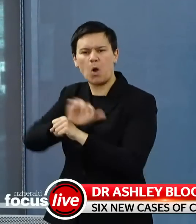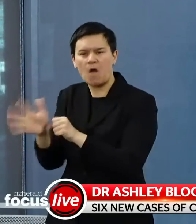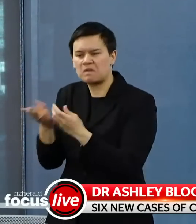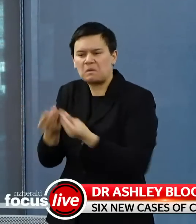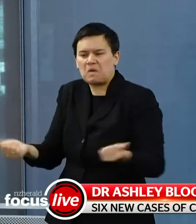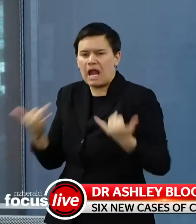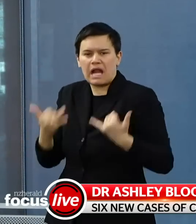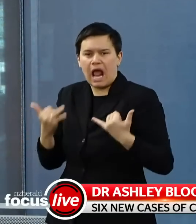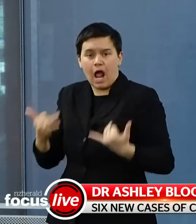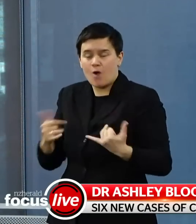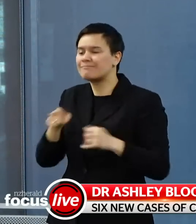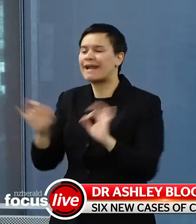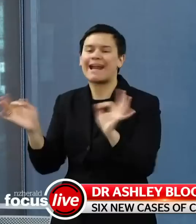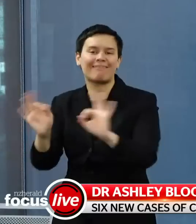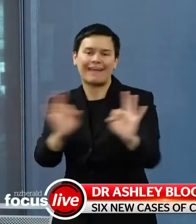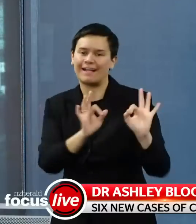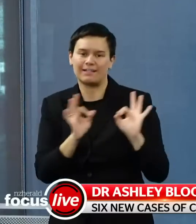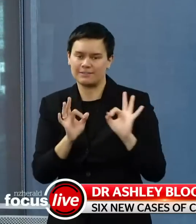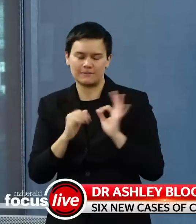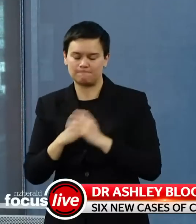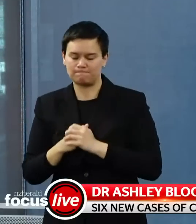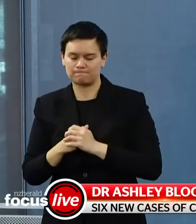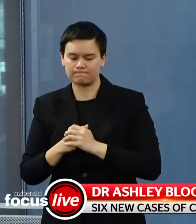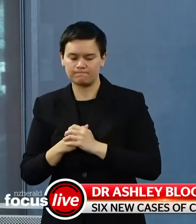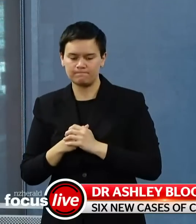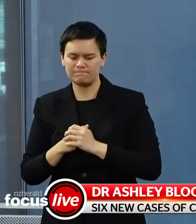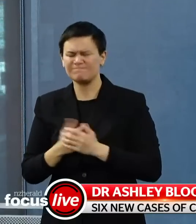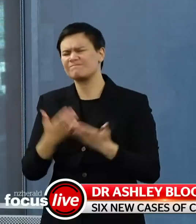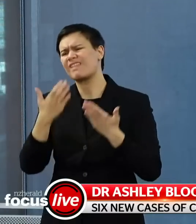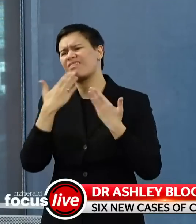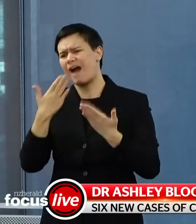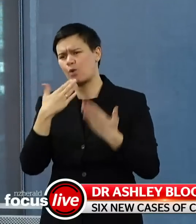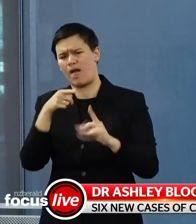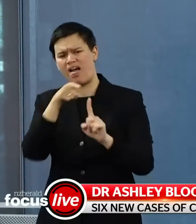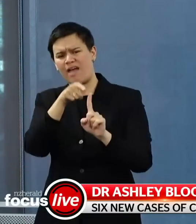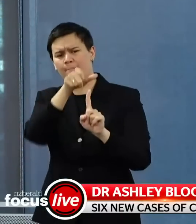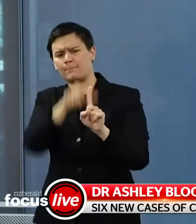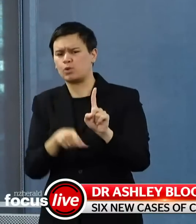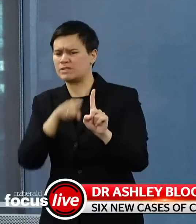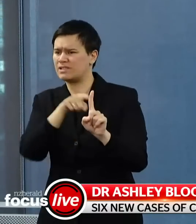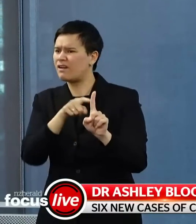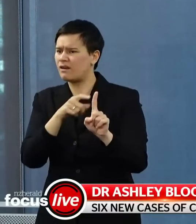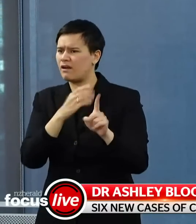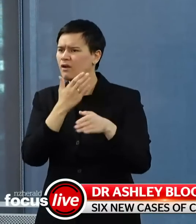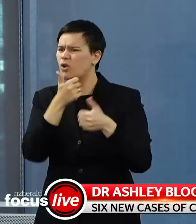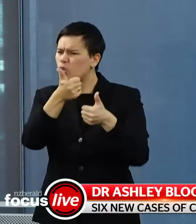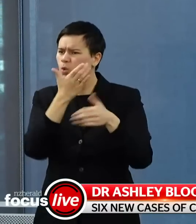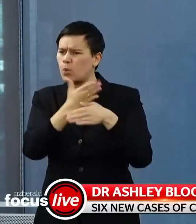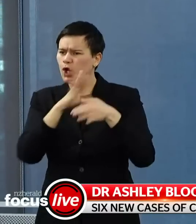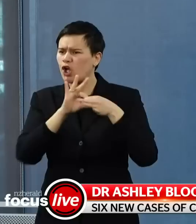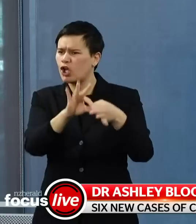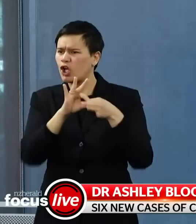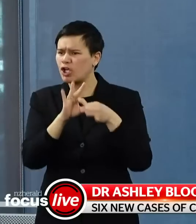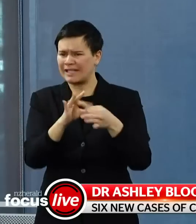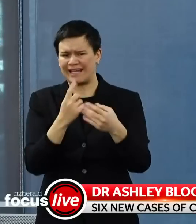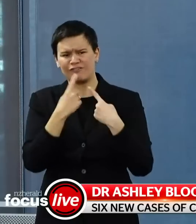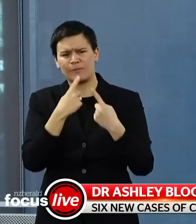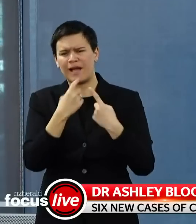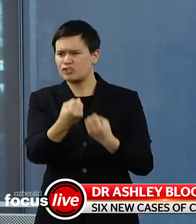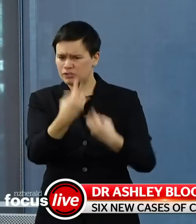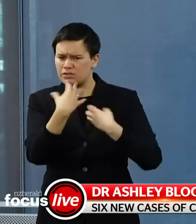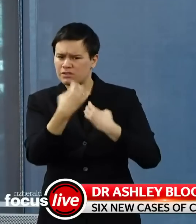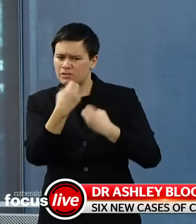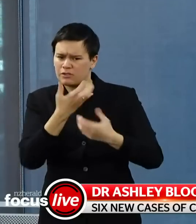have have provided for this investigation. It's a complex process and the success relies on engagement and